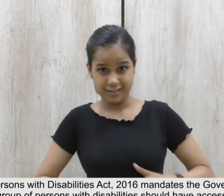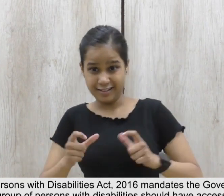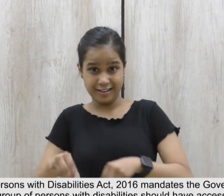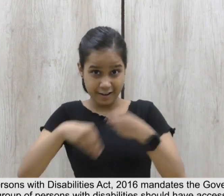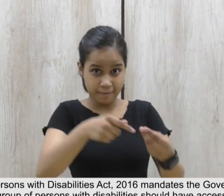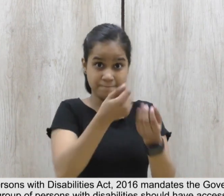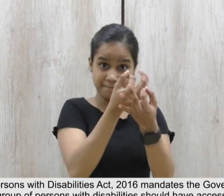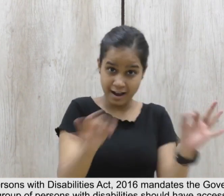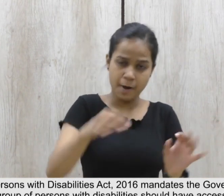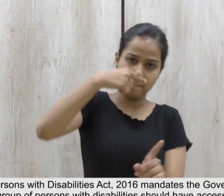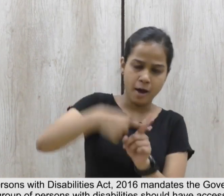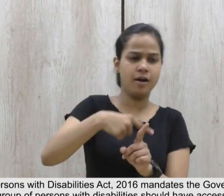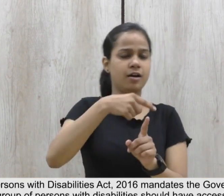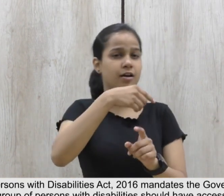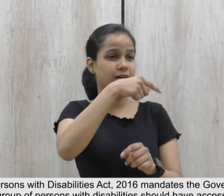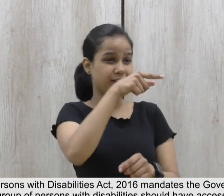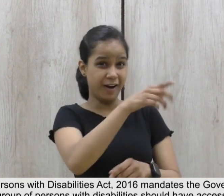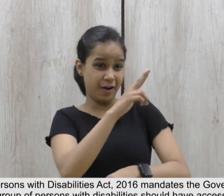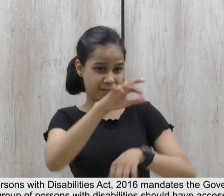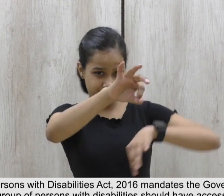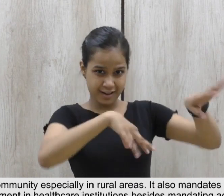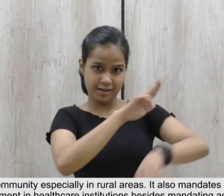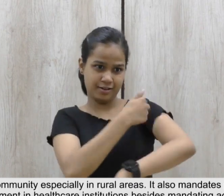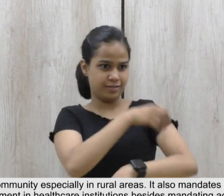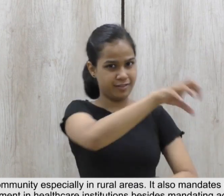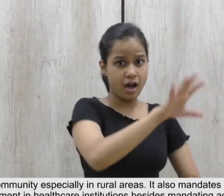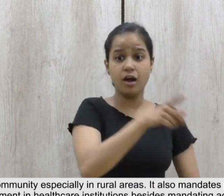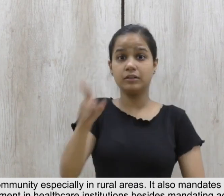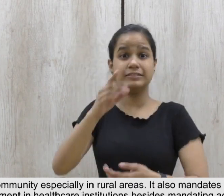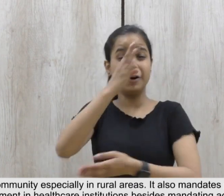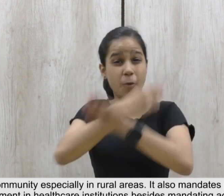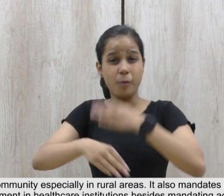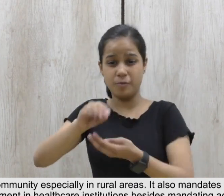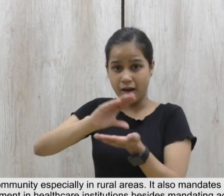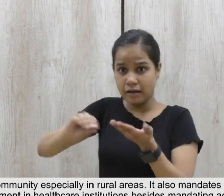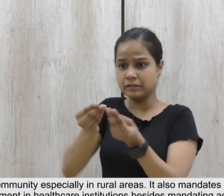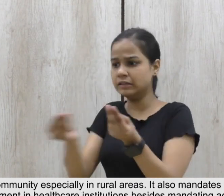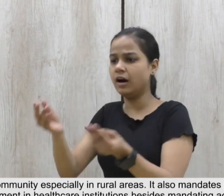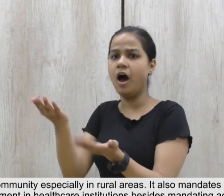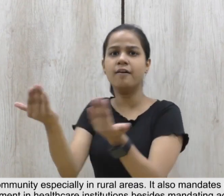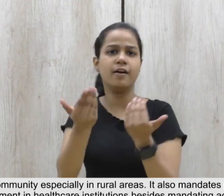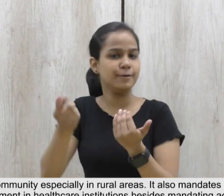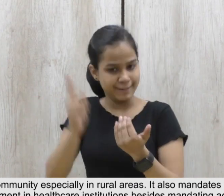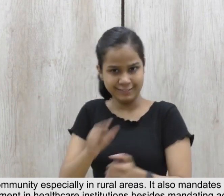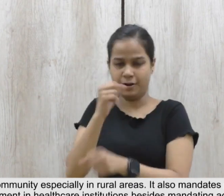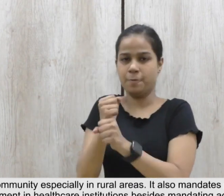should have access to free healthcare services near their community, especially in rural areas.